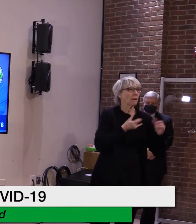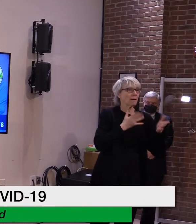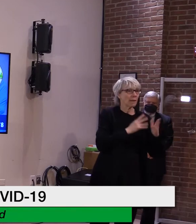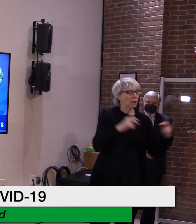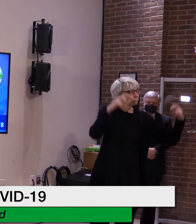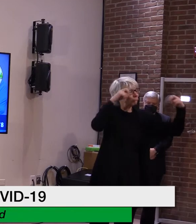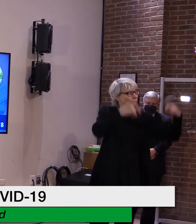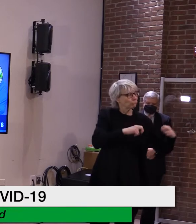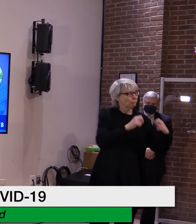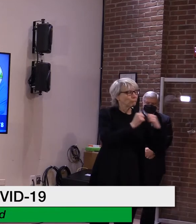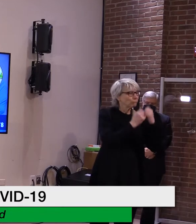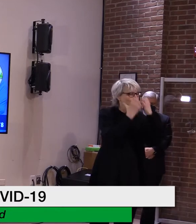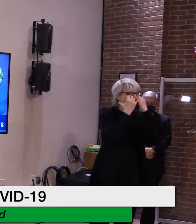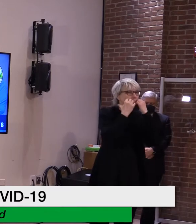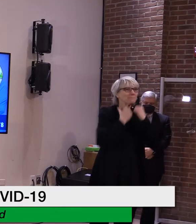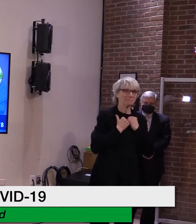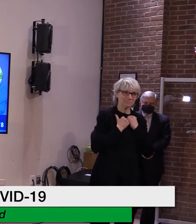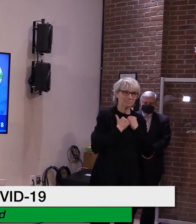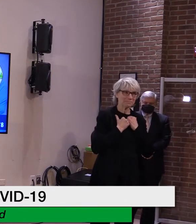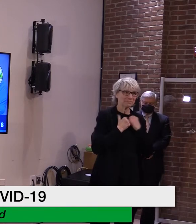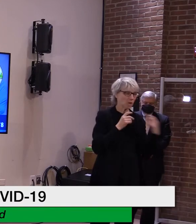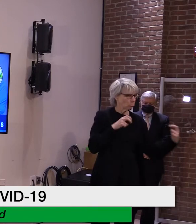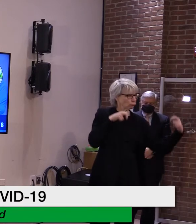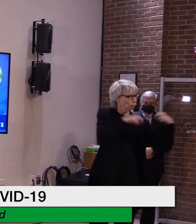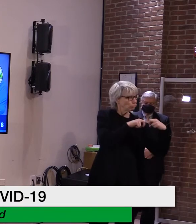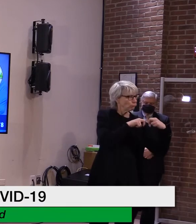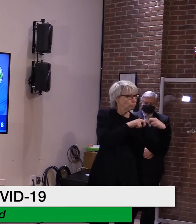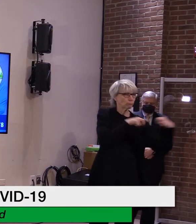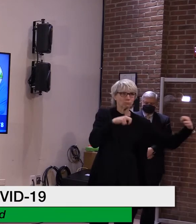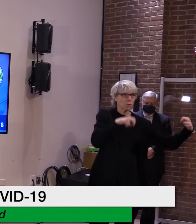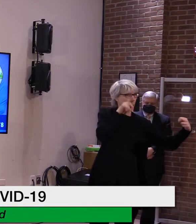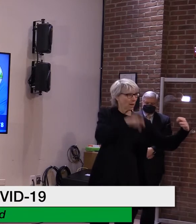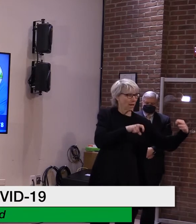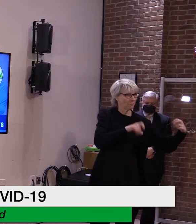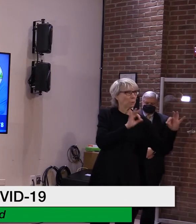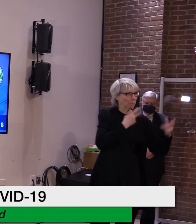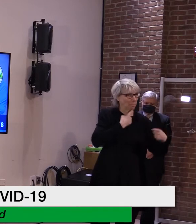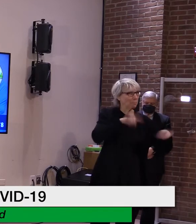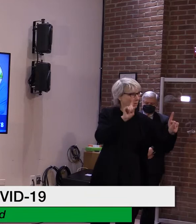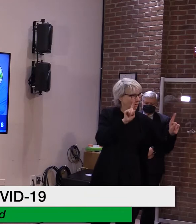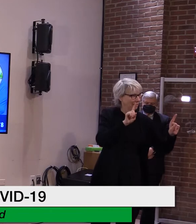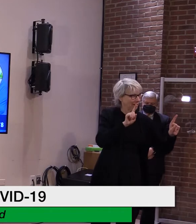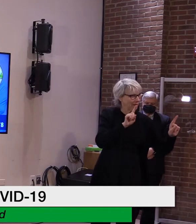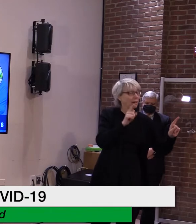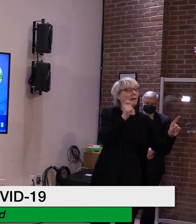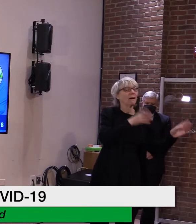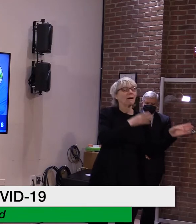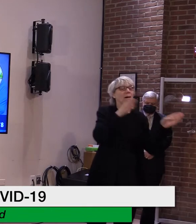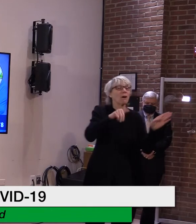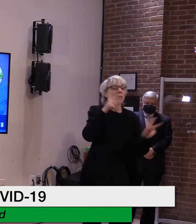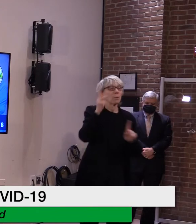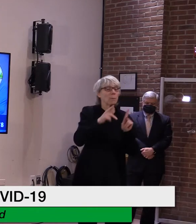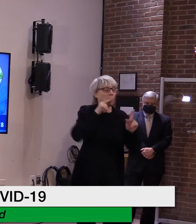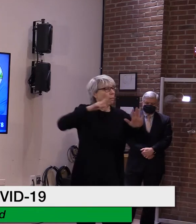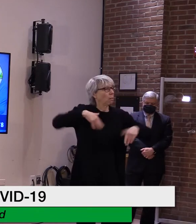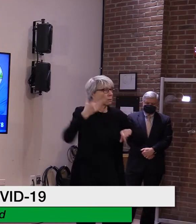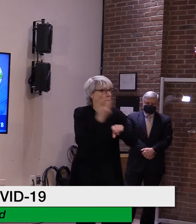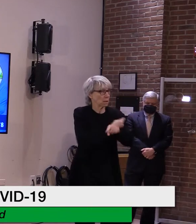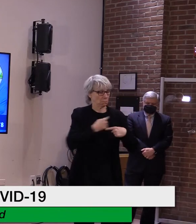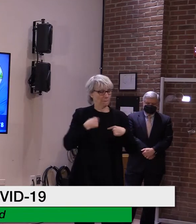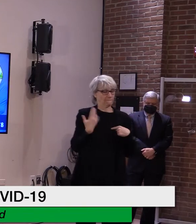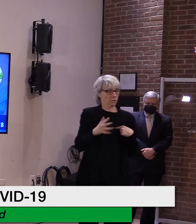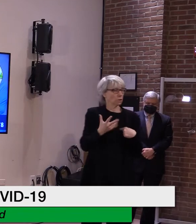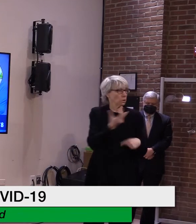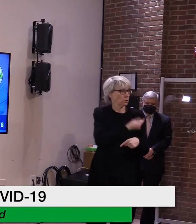staying six feet apart if you're vaccinated. You can gather indoors with unvaccinated people, from one other